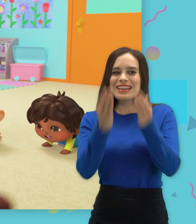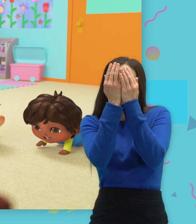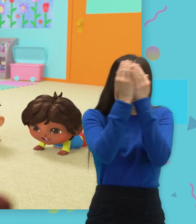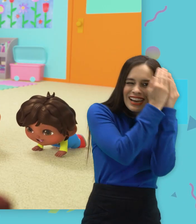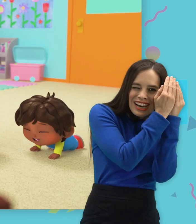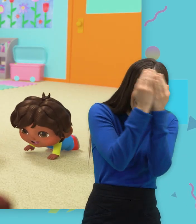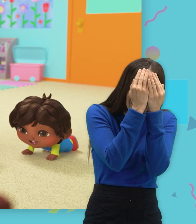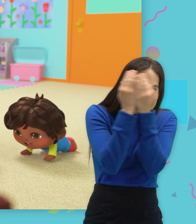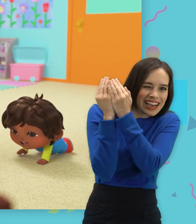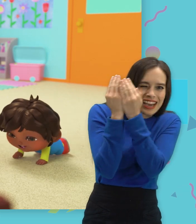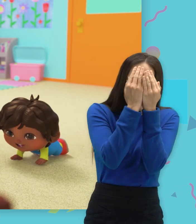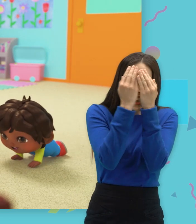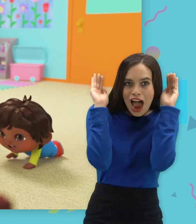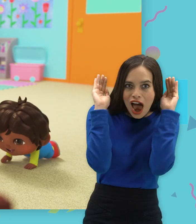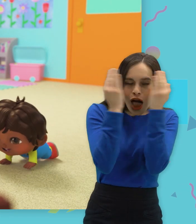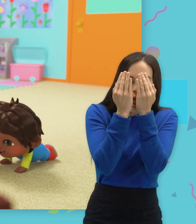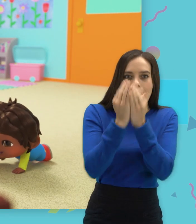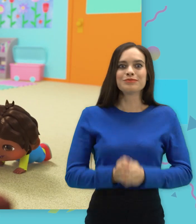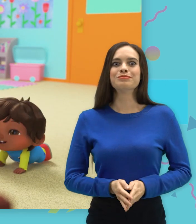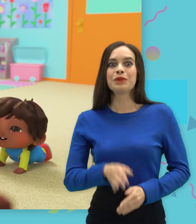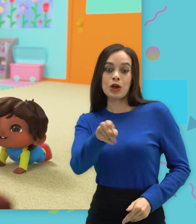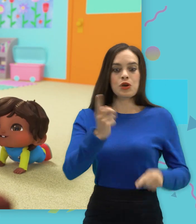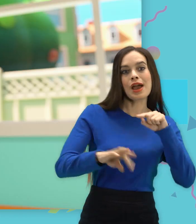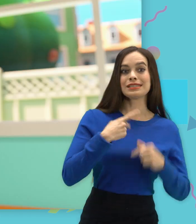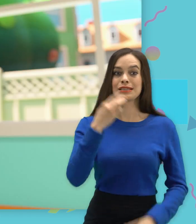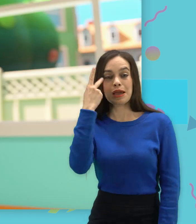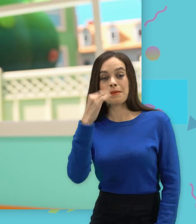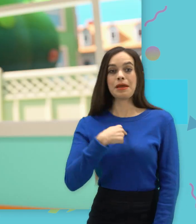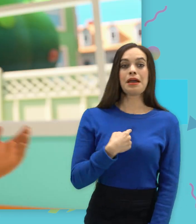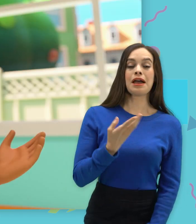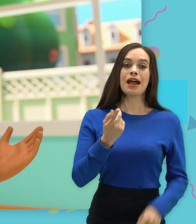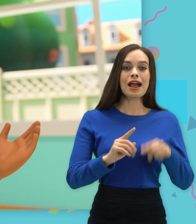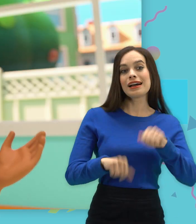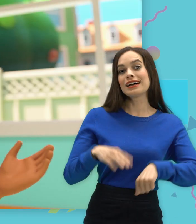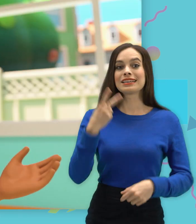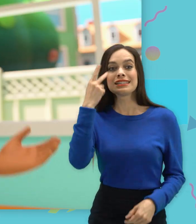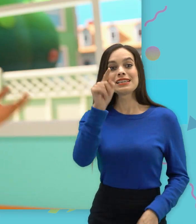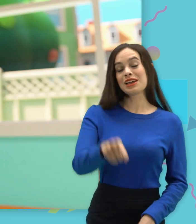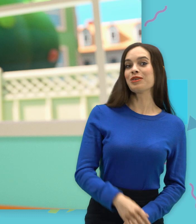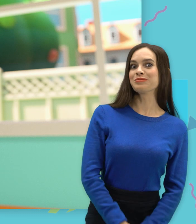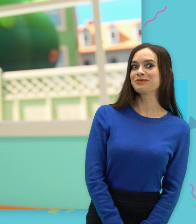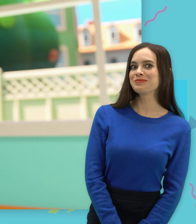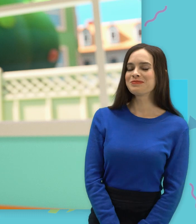Peek-a-peek-a-peek-a-boo You can't see me and I can't see you